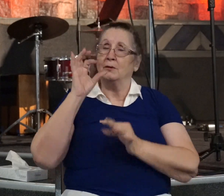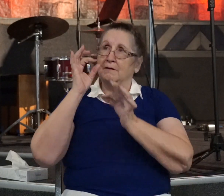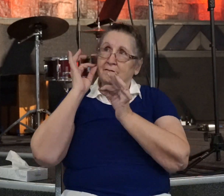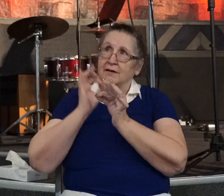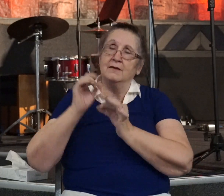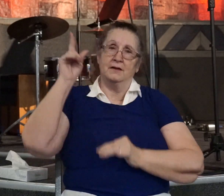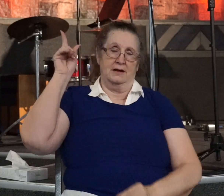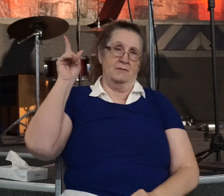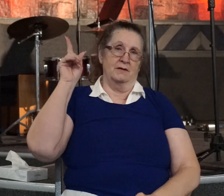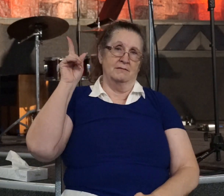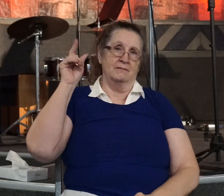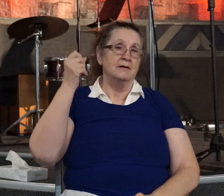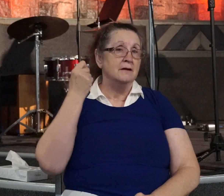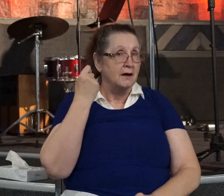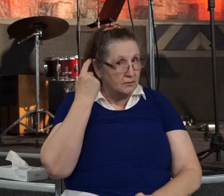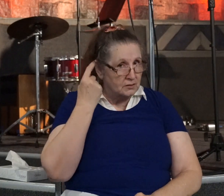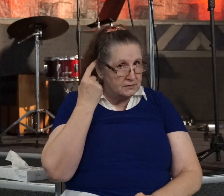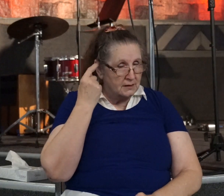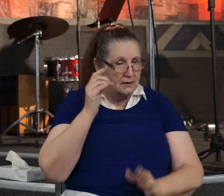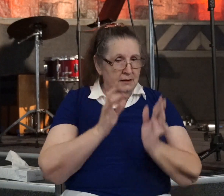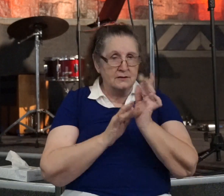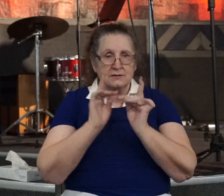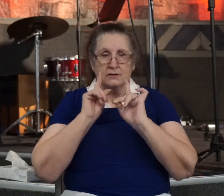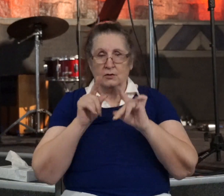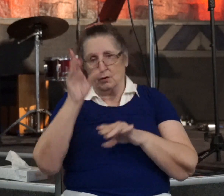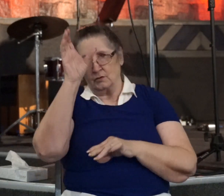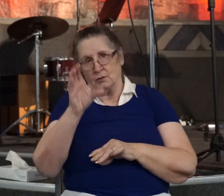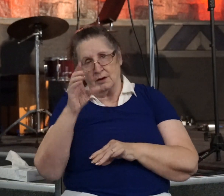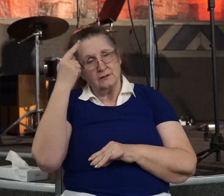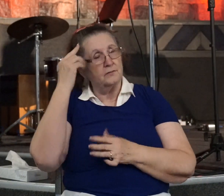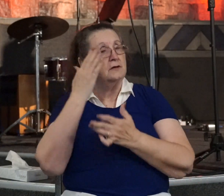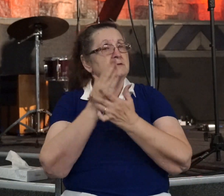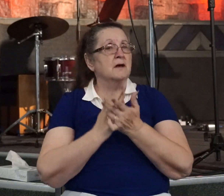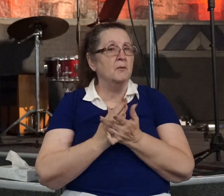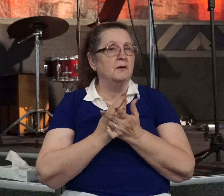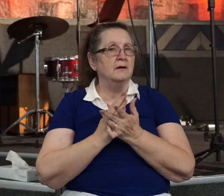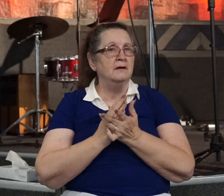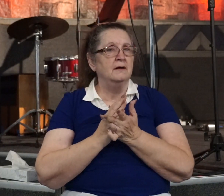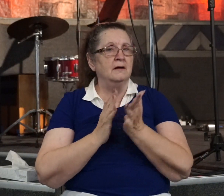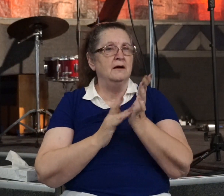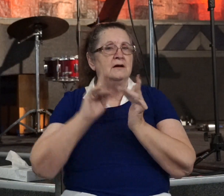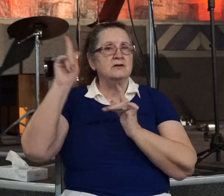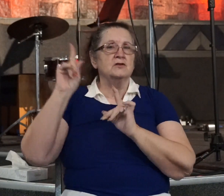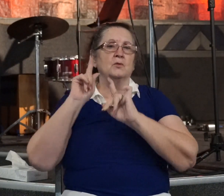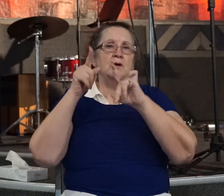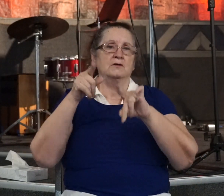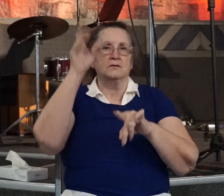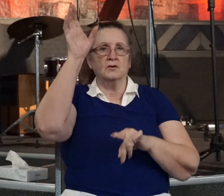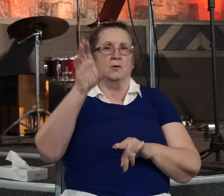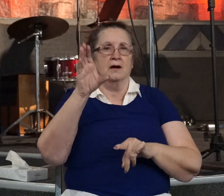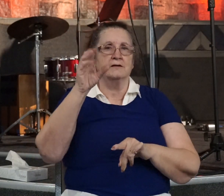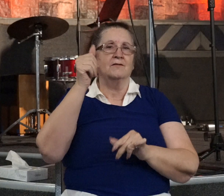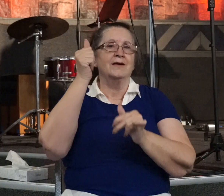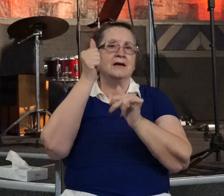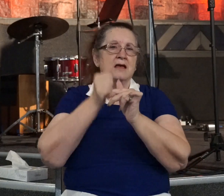You see, Jesus didn't go to the cross for some. He went to the cross for any man or woman